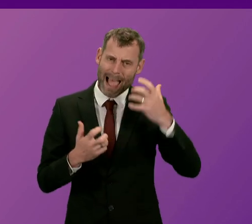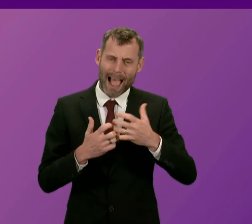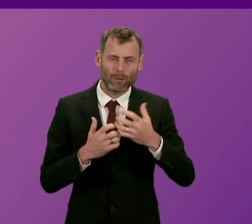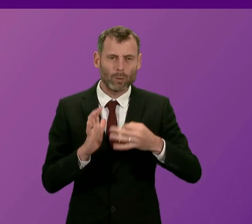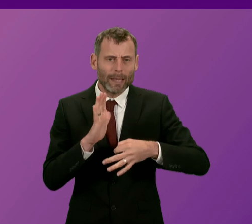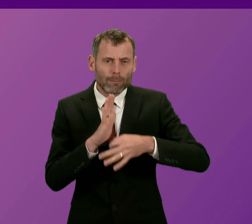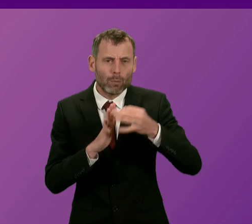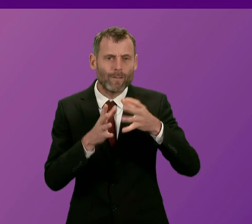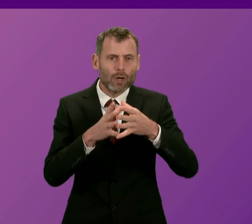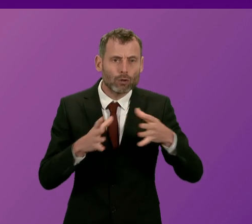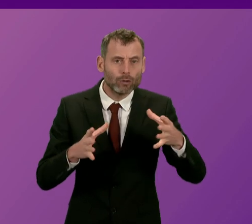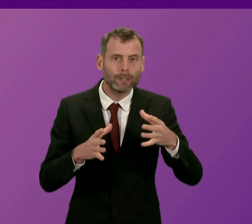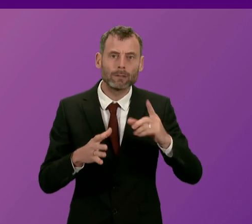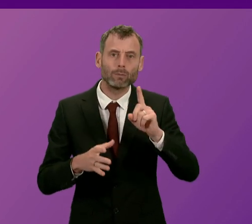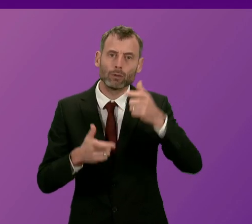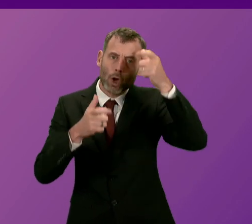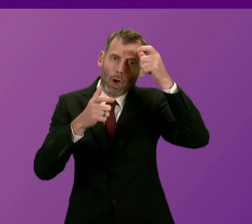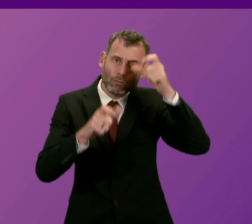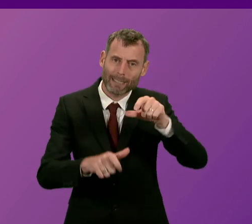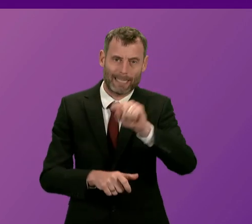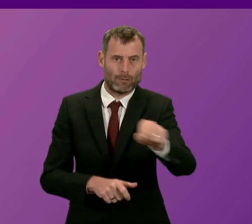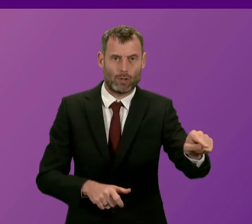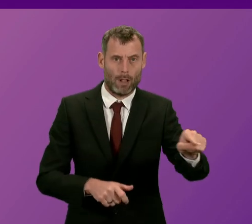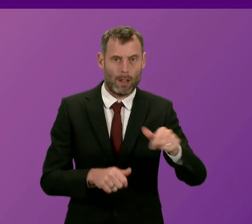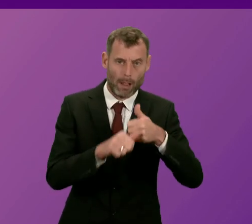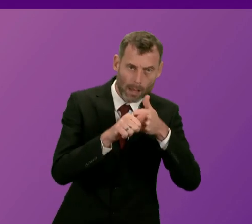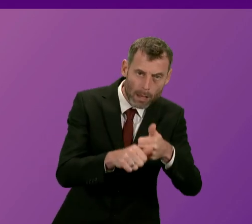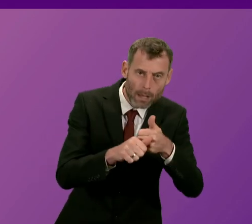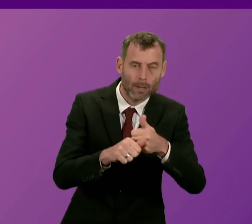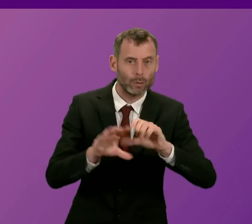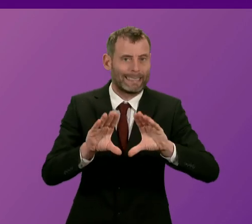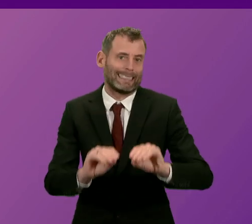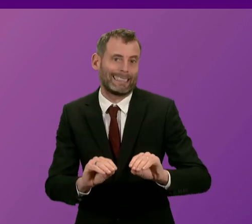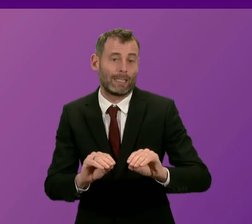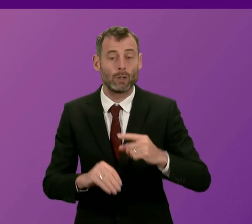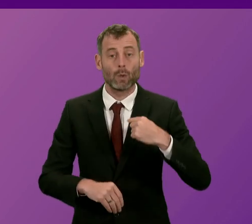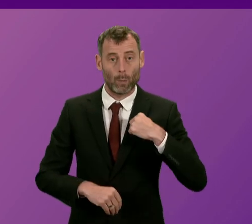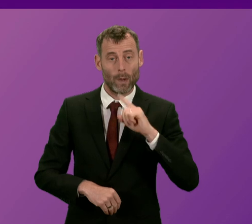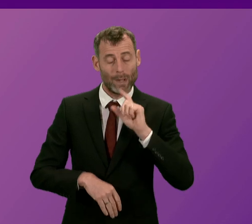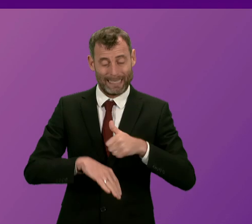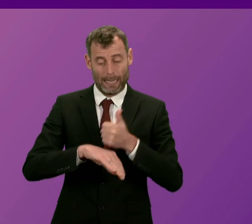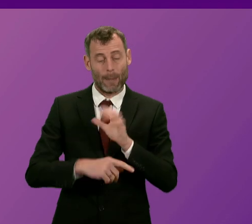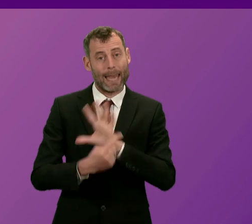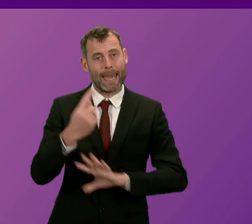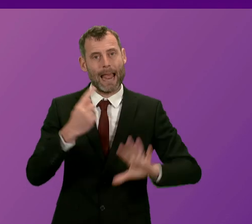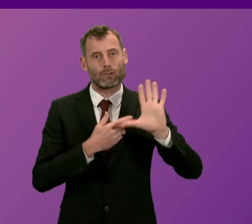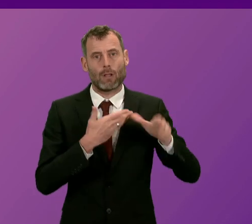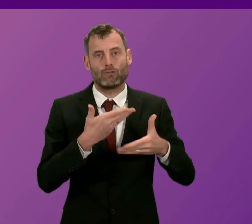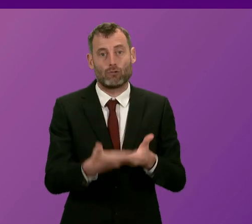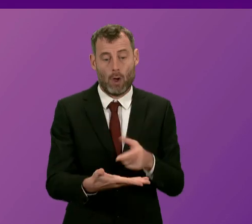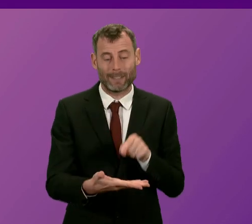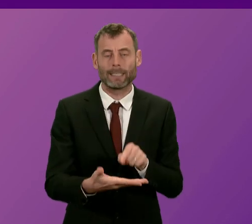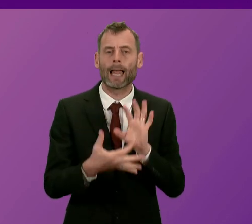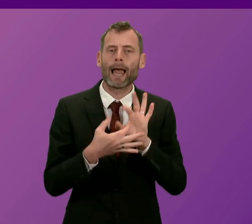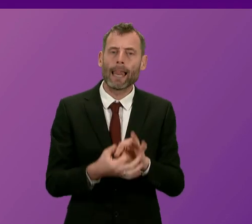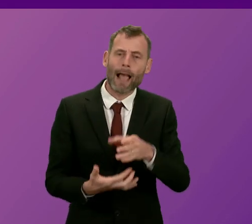rehabilitation and we'll work with stakeholders to create a new national service specification alongside guidance for alcohol treatment